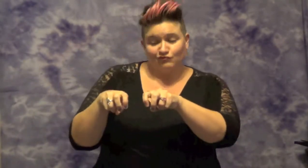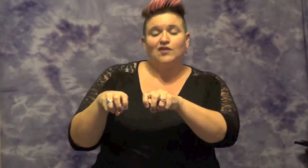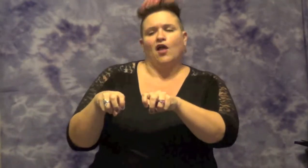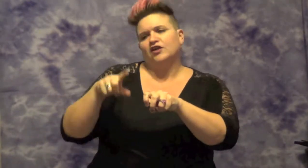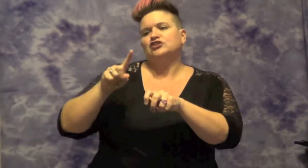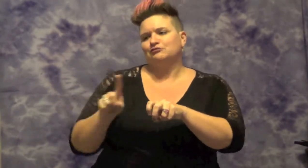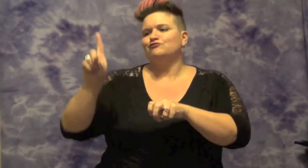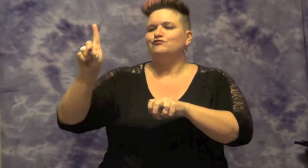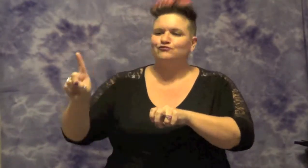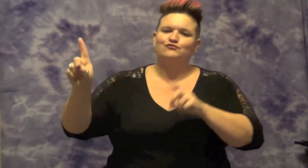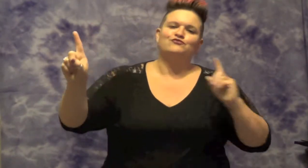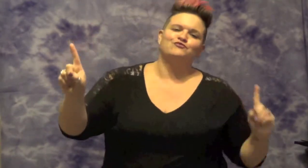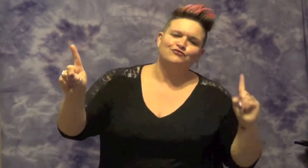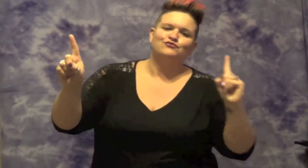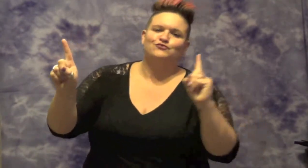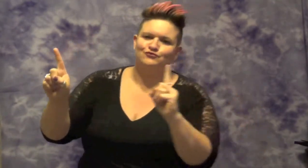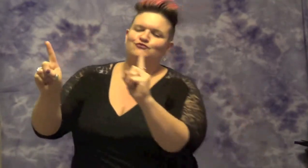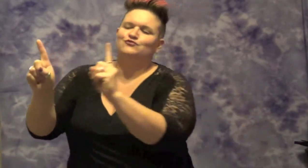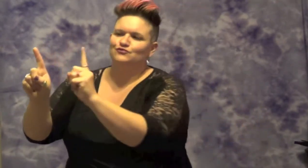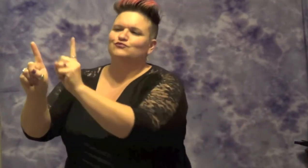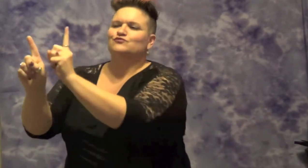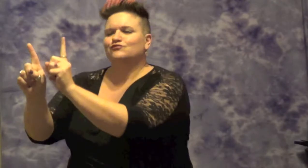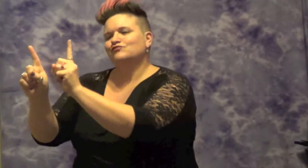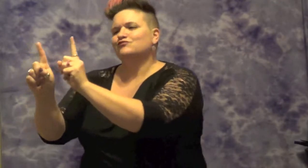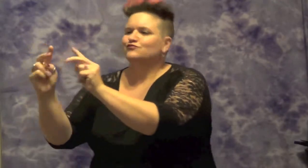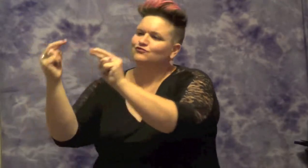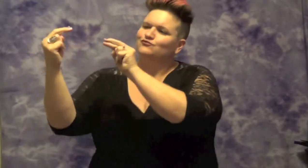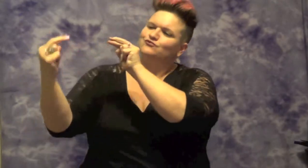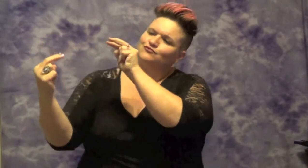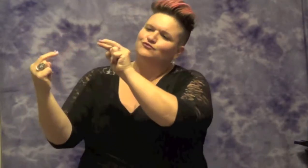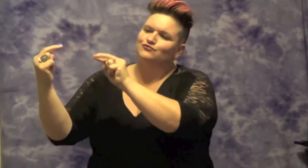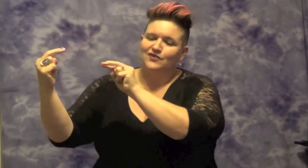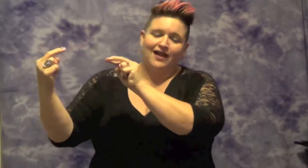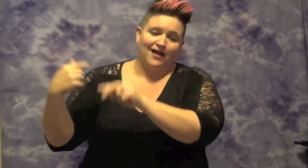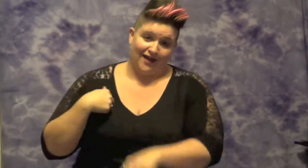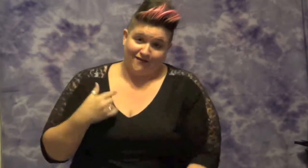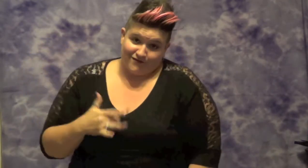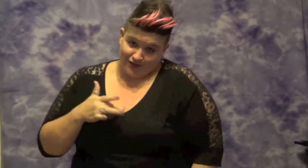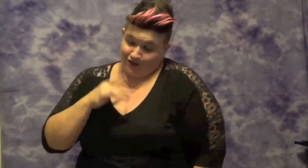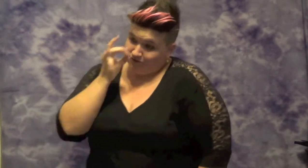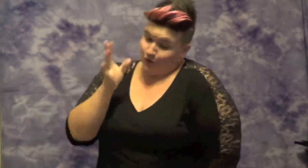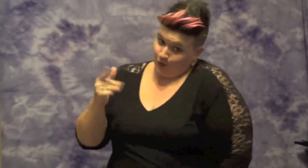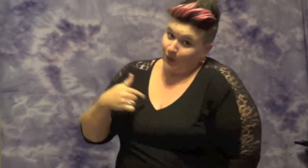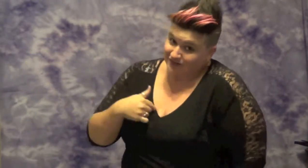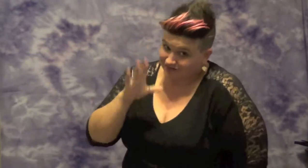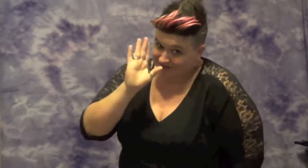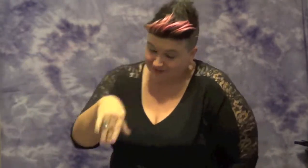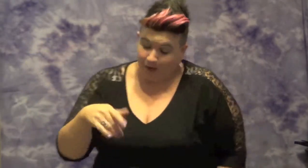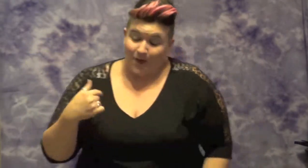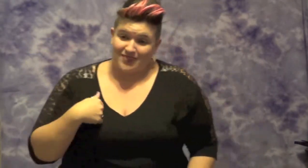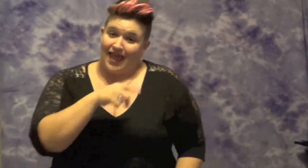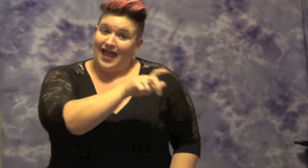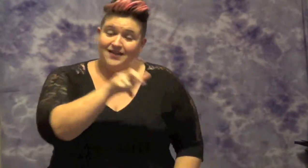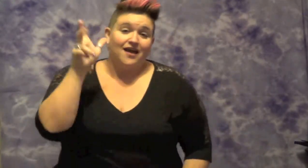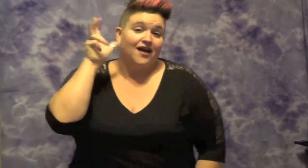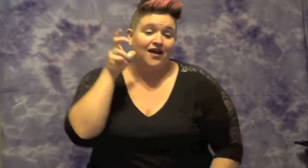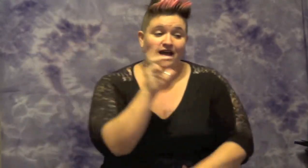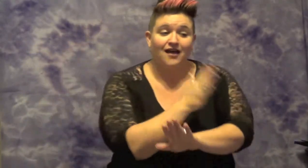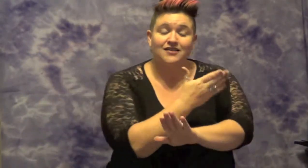Before I walked her to the door I was scanning like a fool AM, FM, XM tune But I stopped